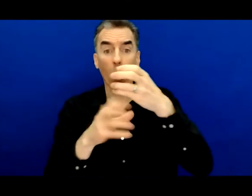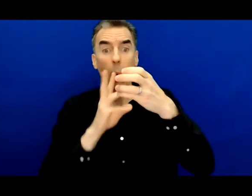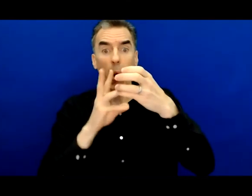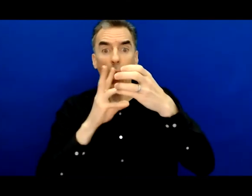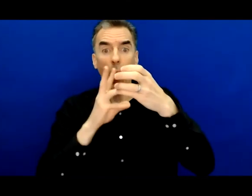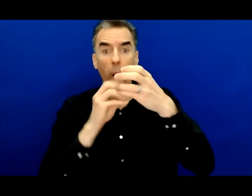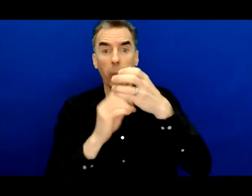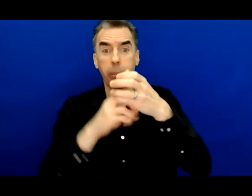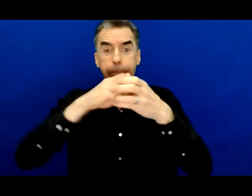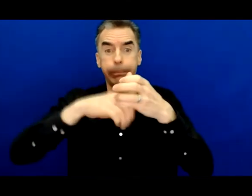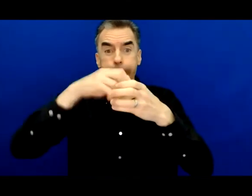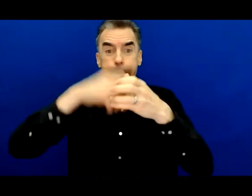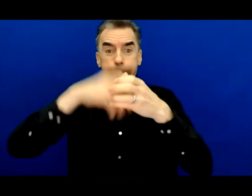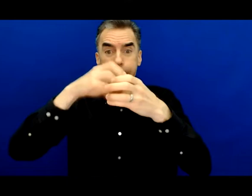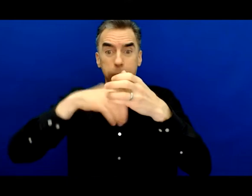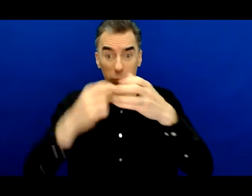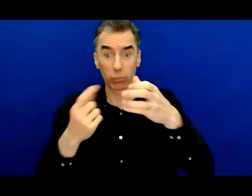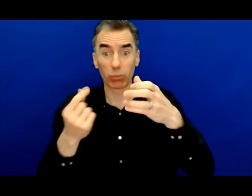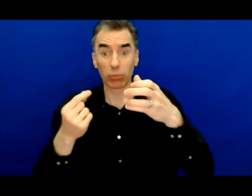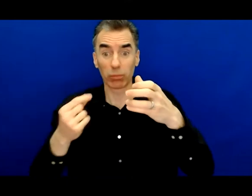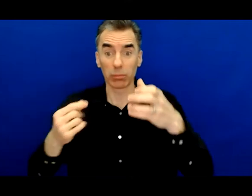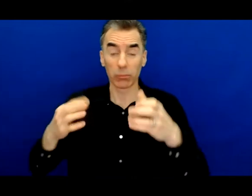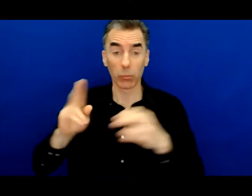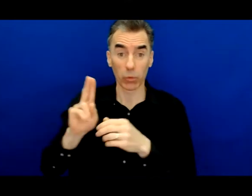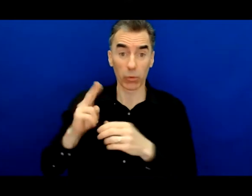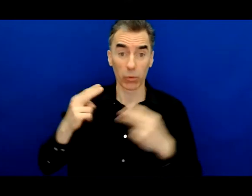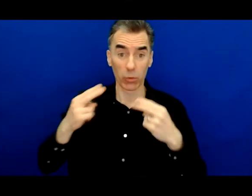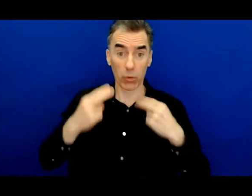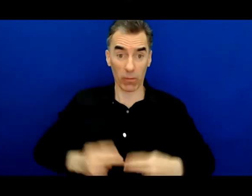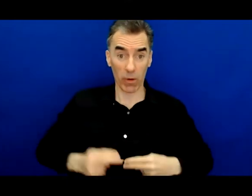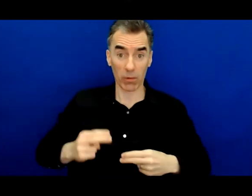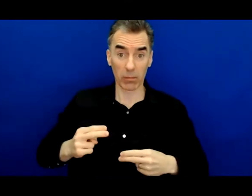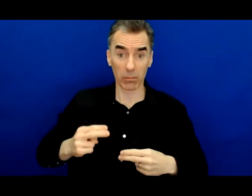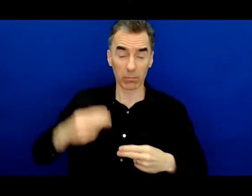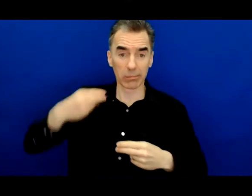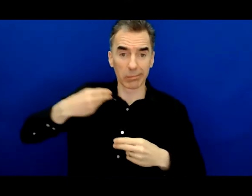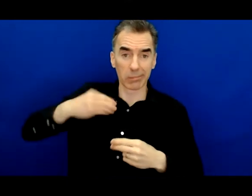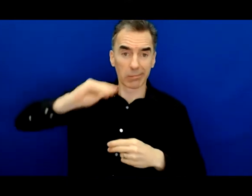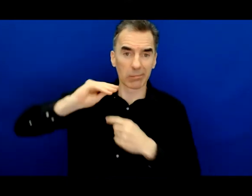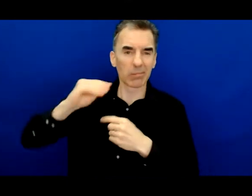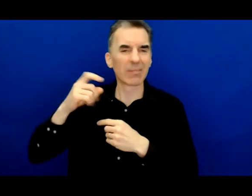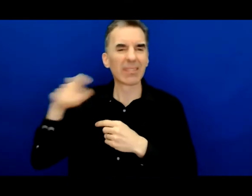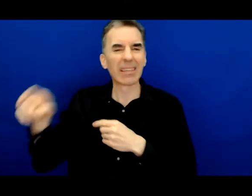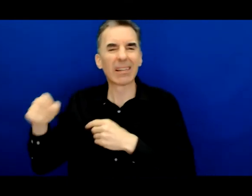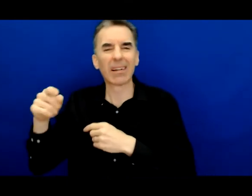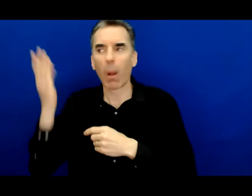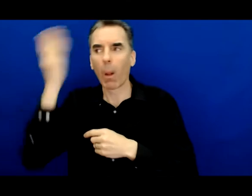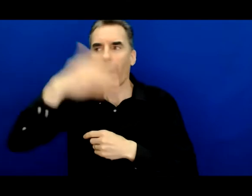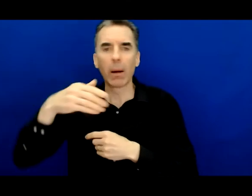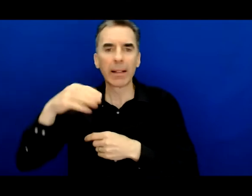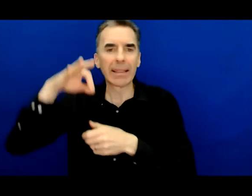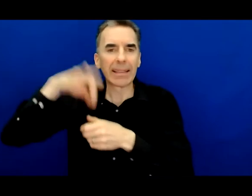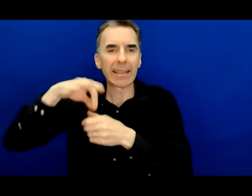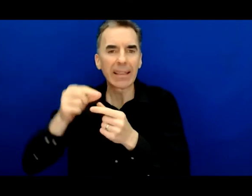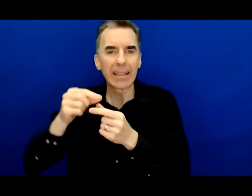And then Arthur peeled the stitching of his prison uniform collar to reveal two teabags that he had hidden there. And he placed one of them in the bottle and